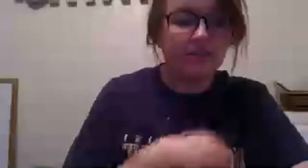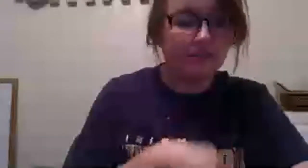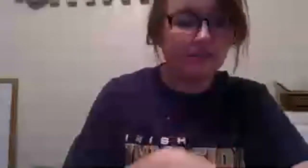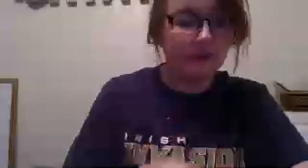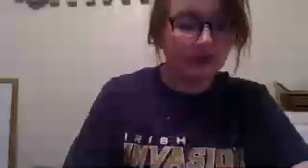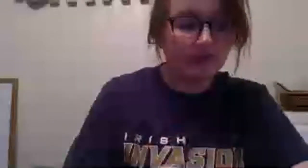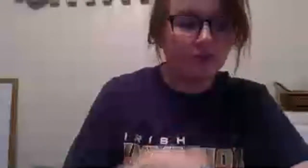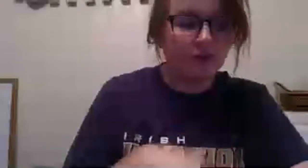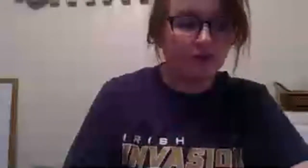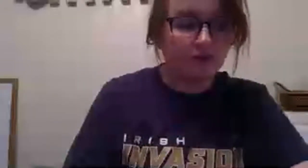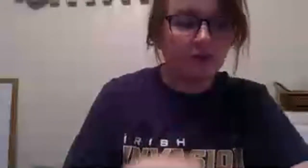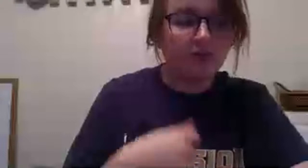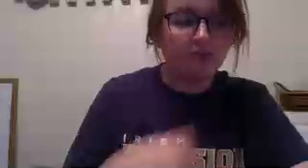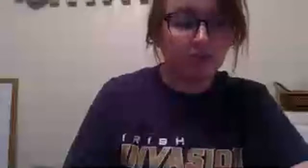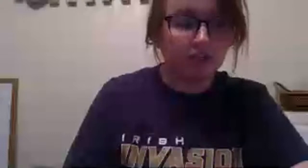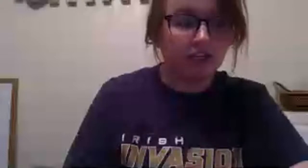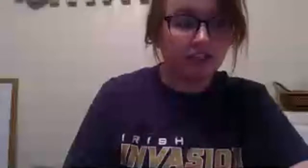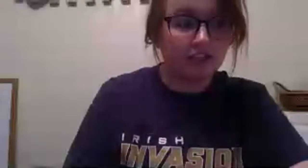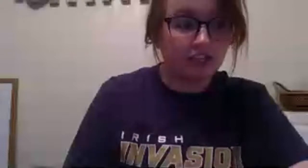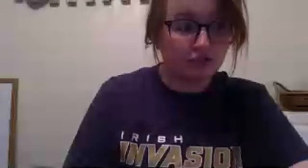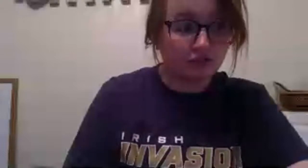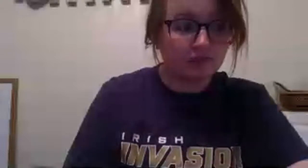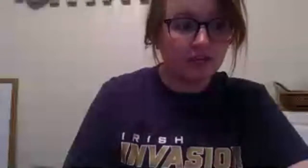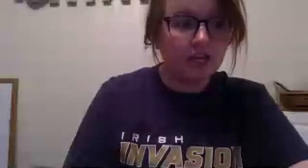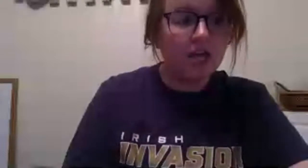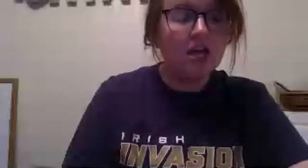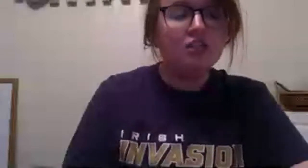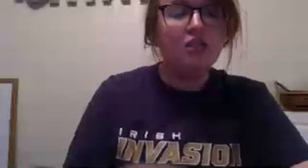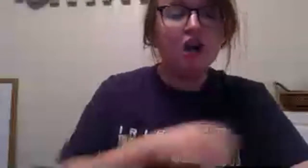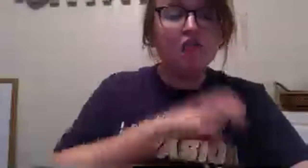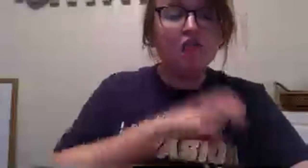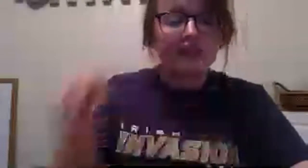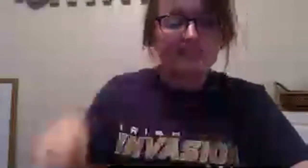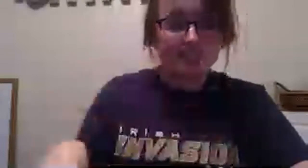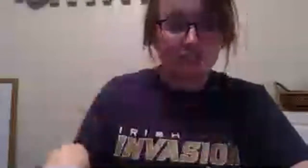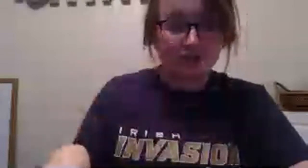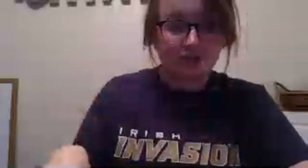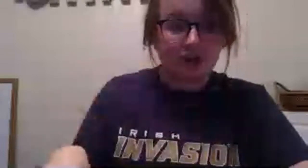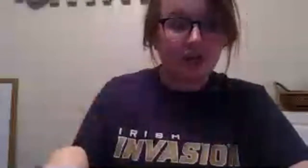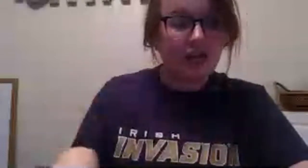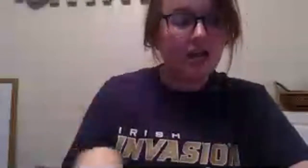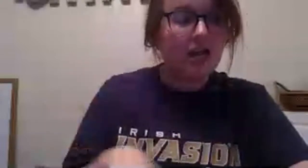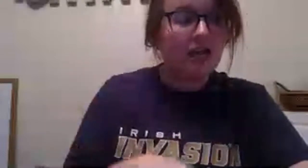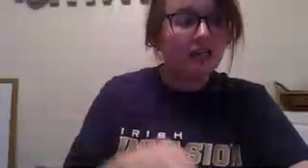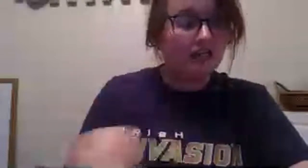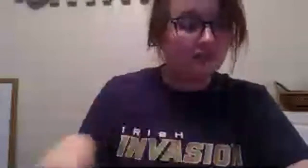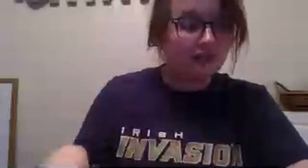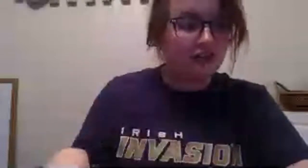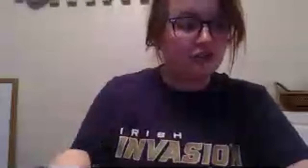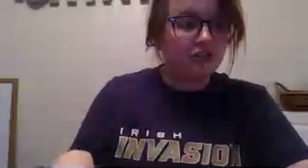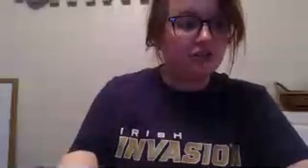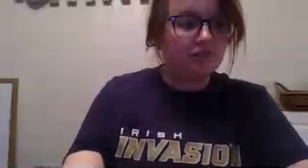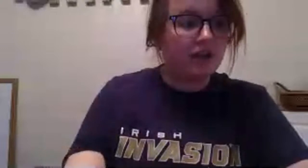beckett was wearing when he was murdered in his cathedral so he overnights it to him right he gets it to father george um